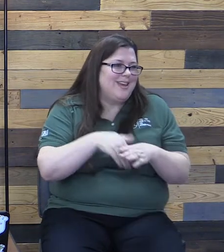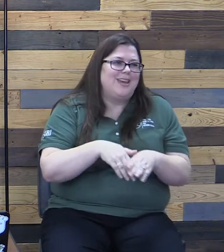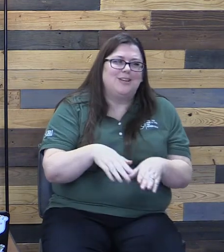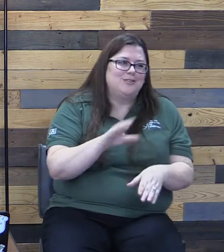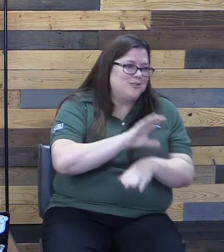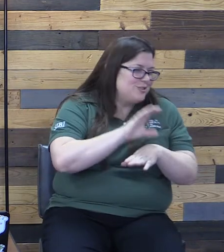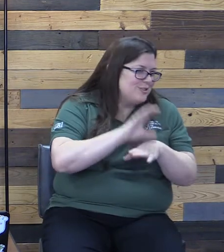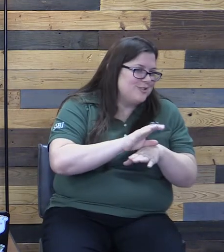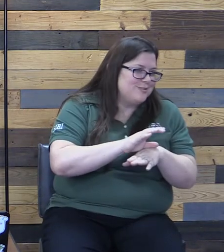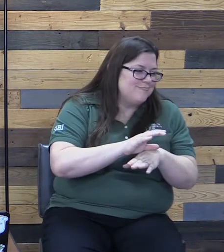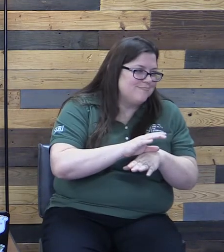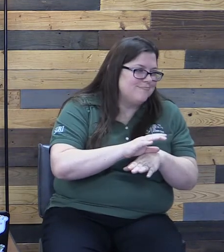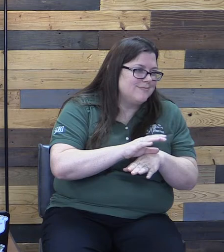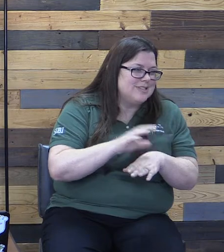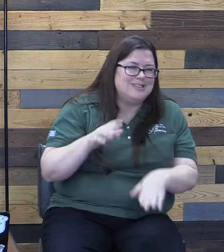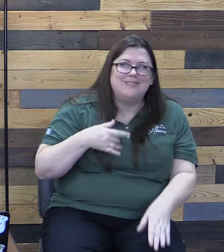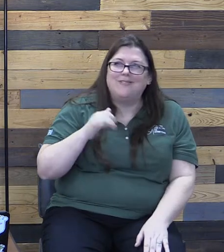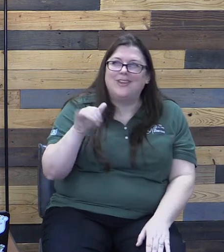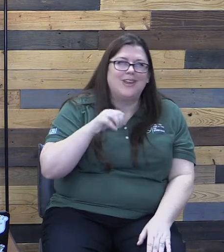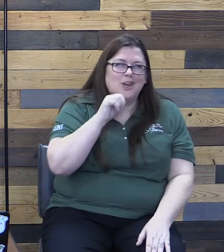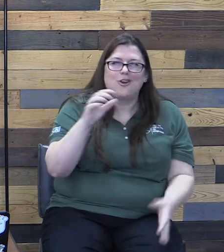not connected to others in church.